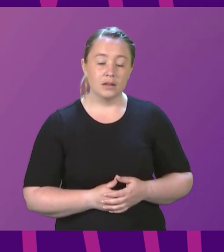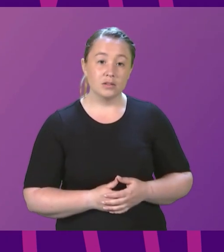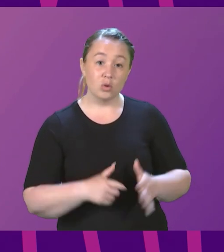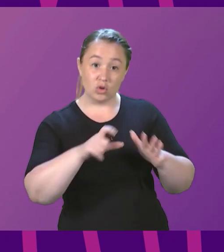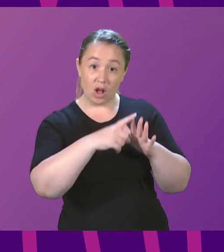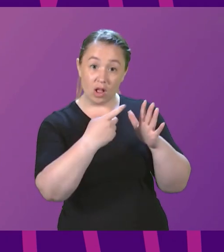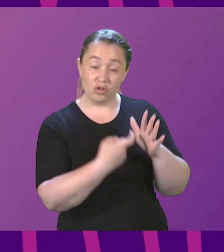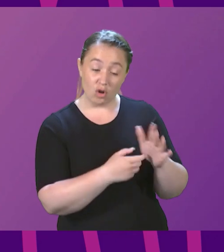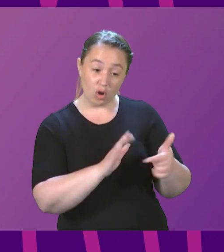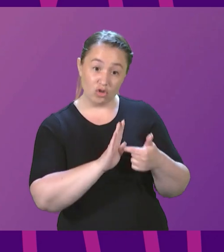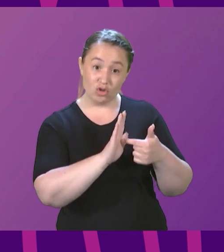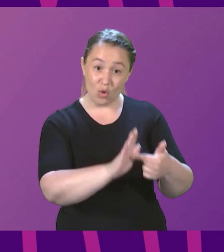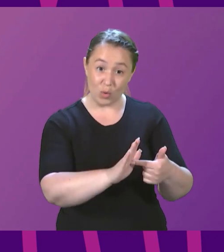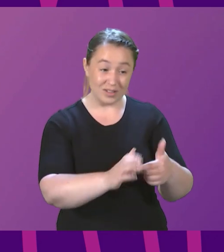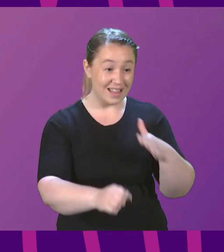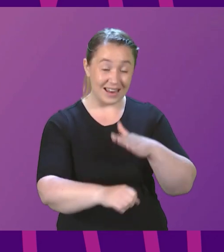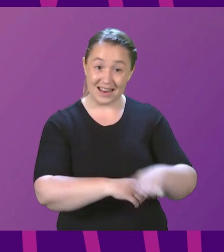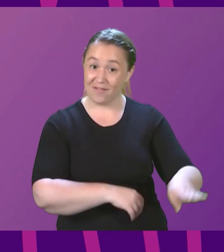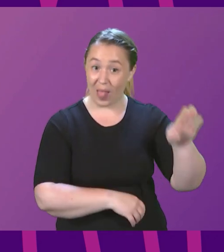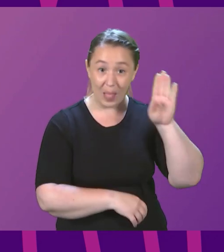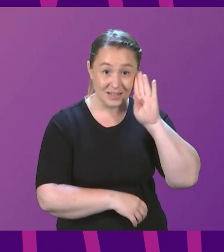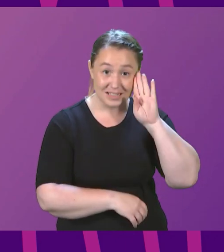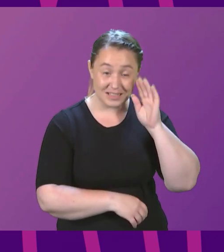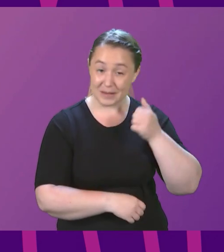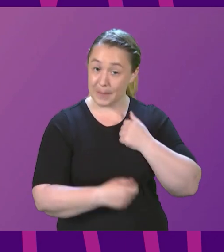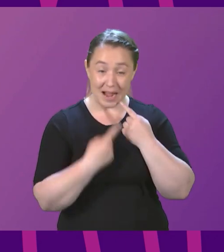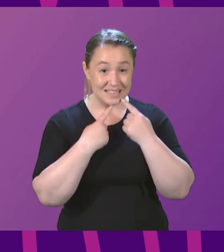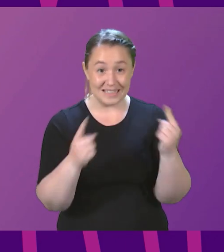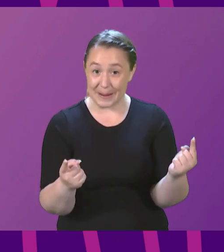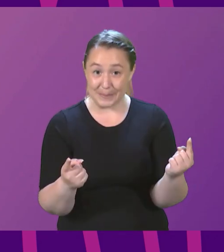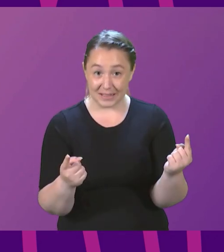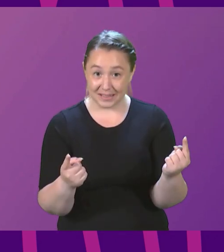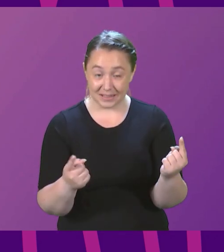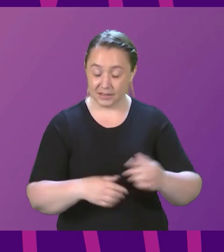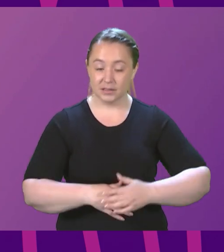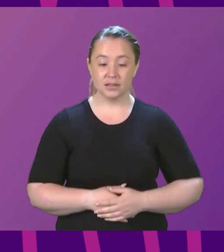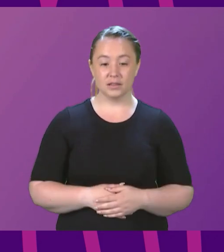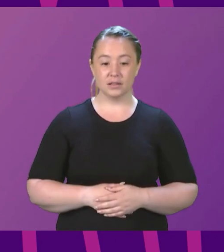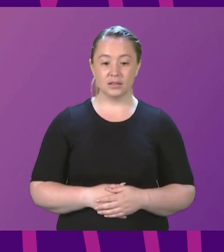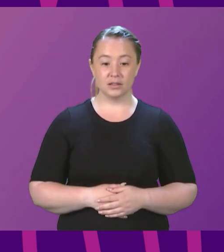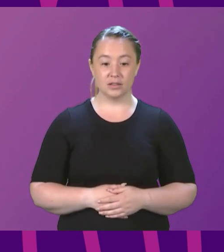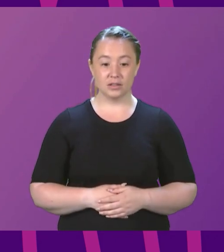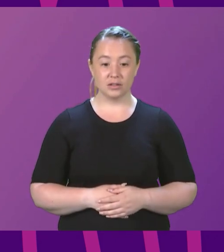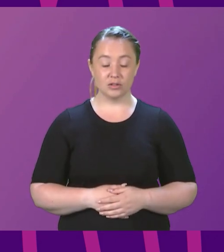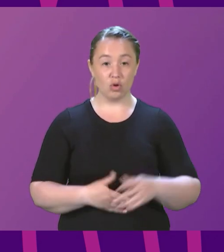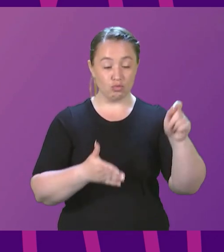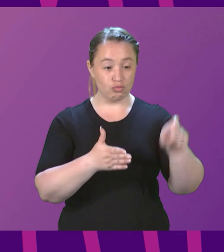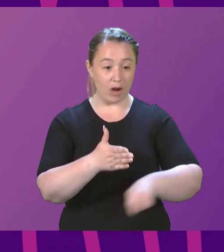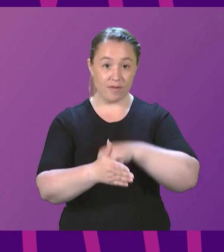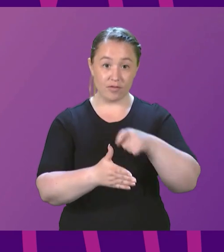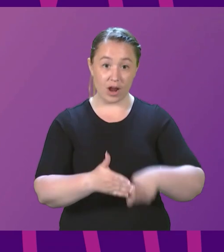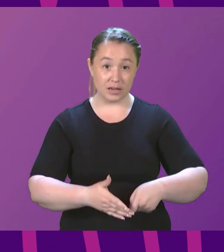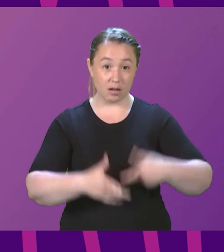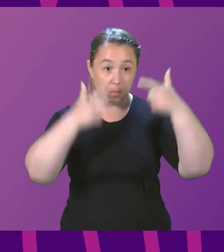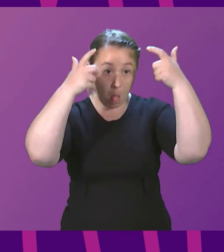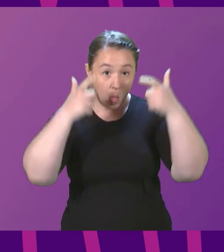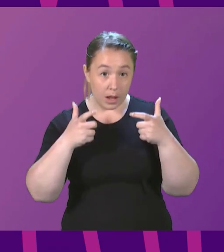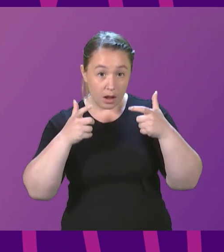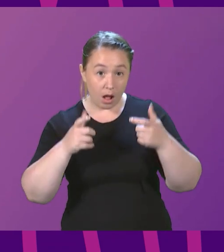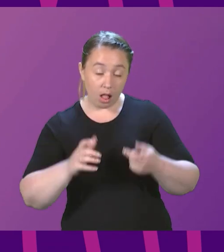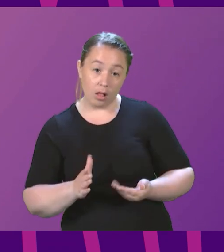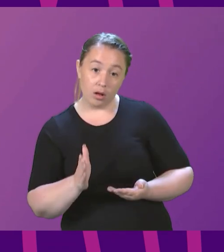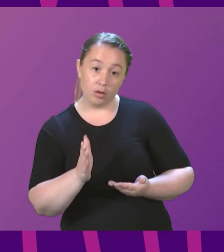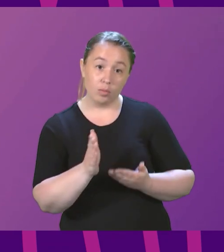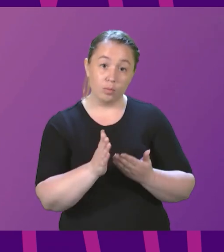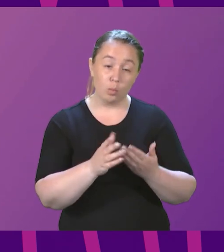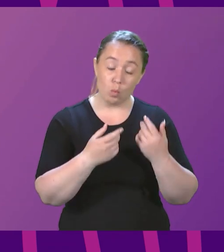inability to actually listen to what we said in the statement. I know that the legality of a referendum passed by this parliament without a